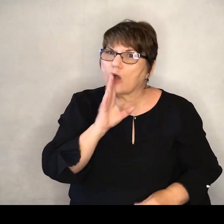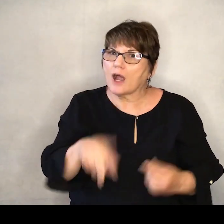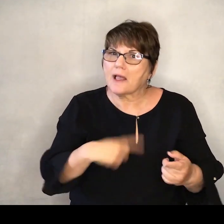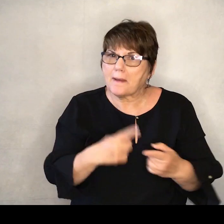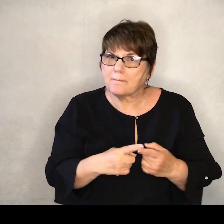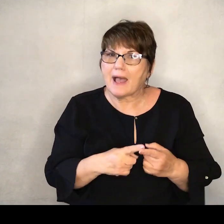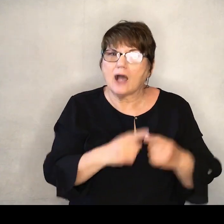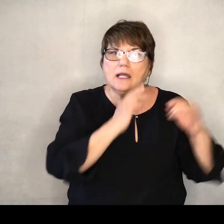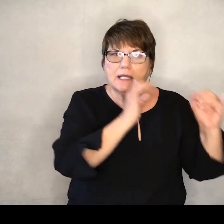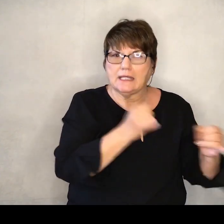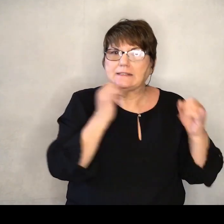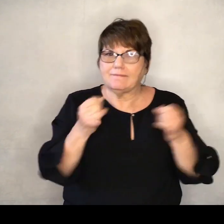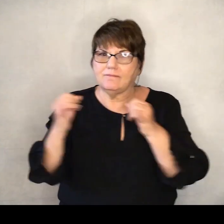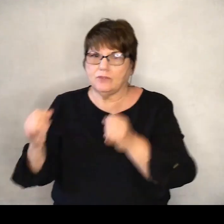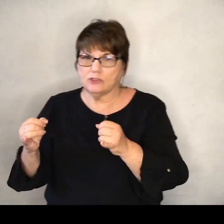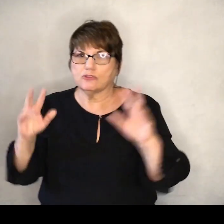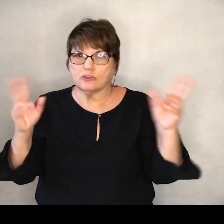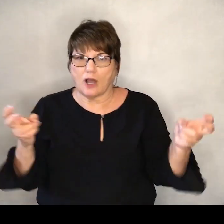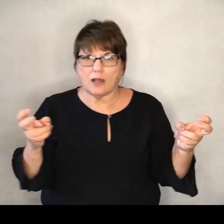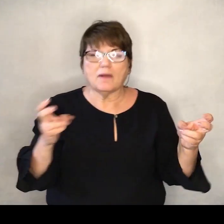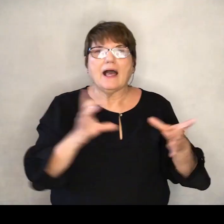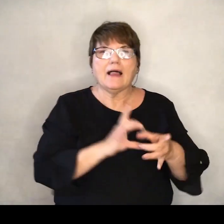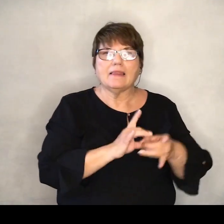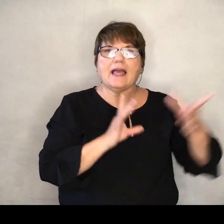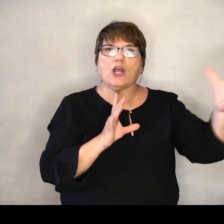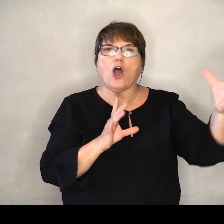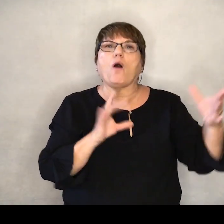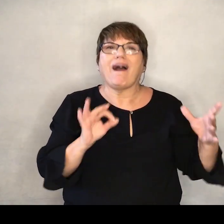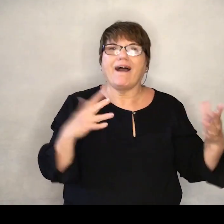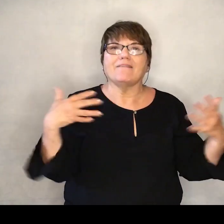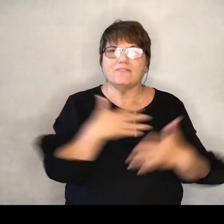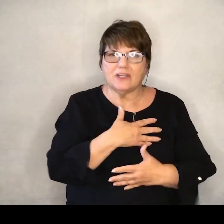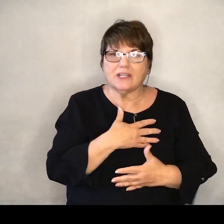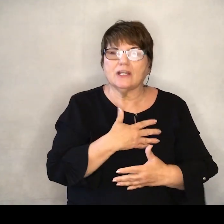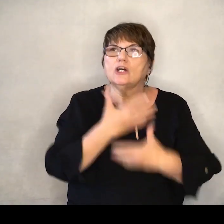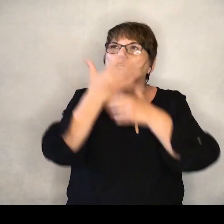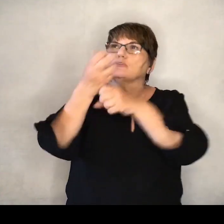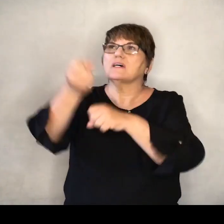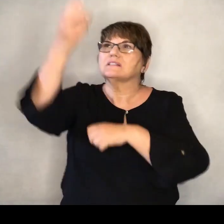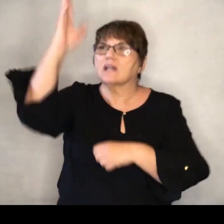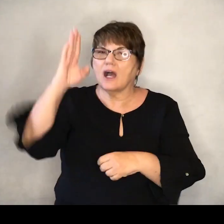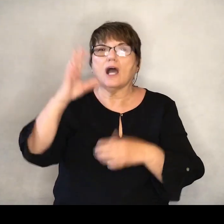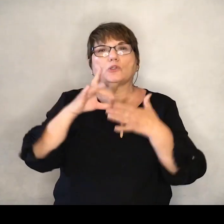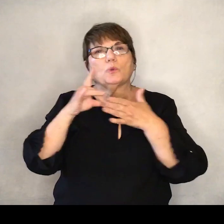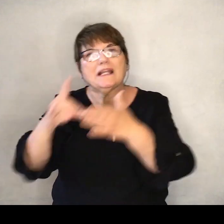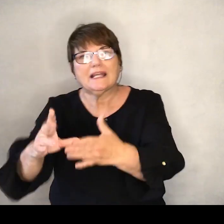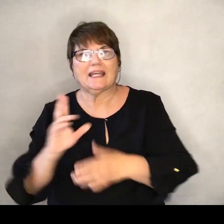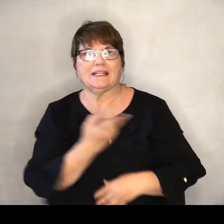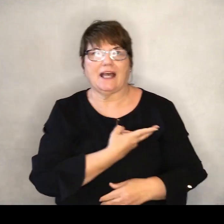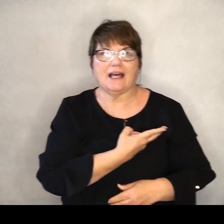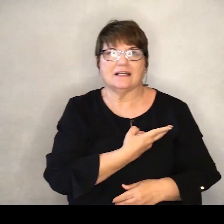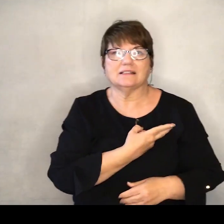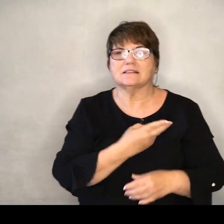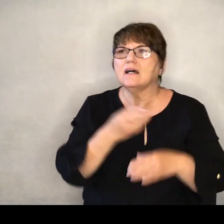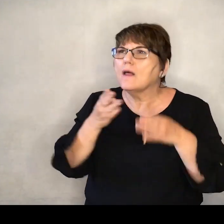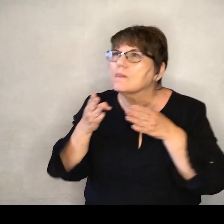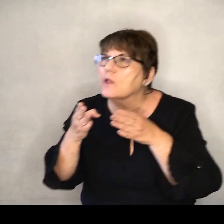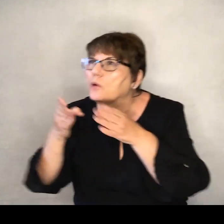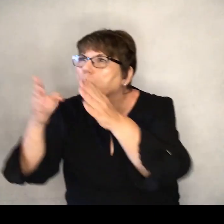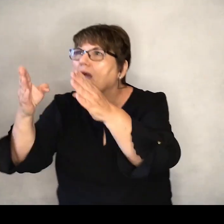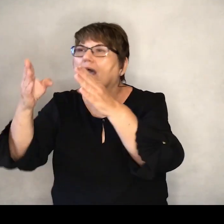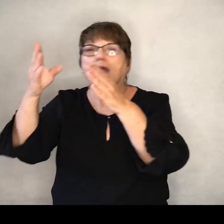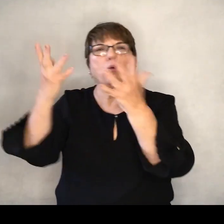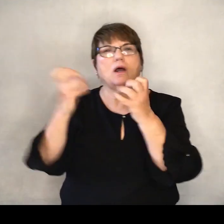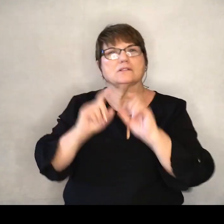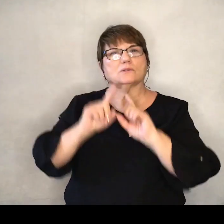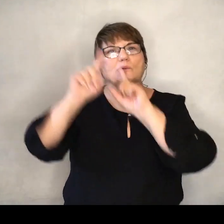more individual level of letting go of fear and trusting God to lead us in the direction that he needs us